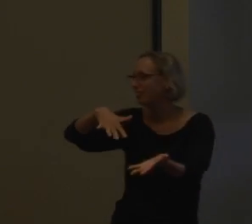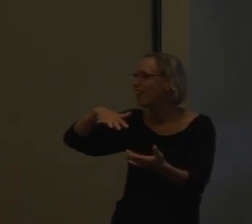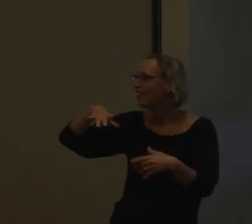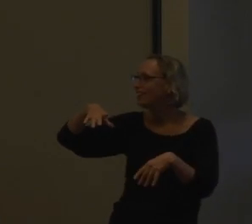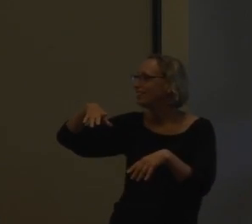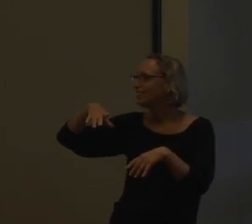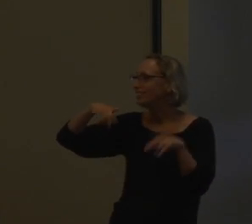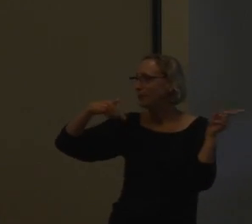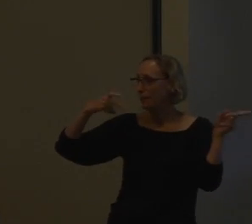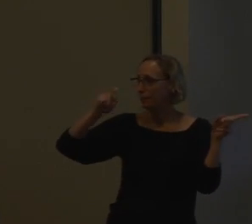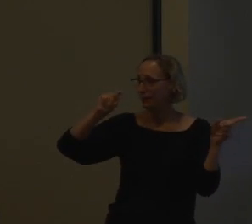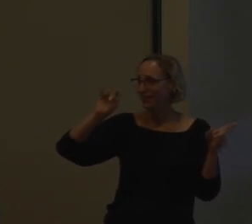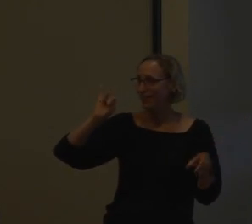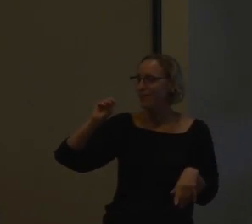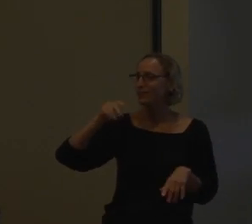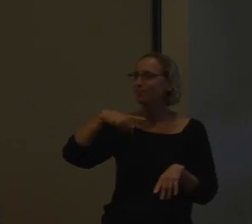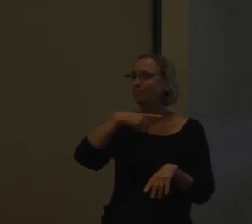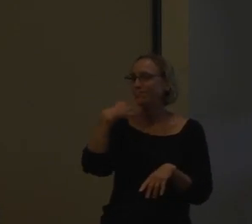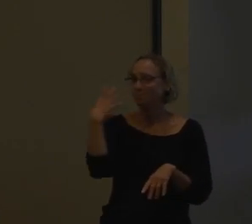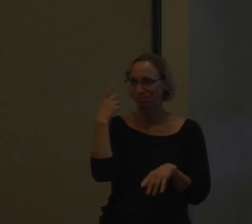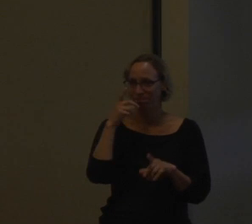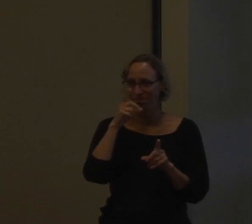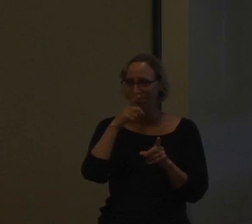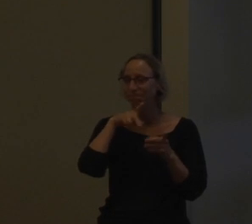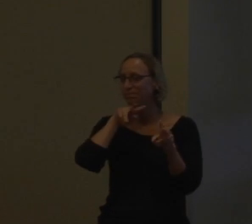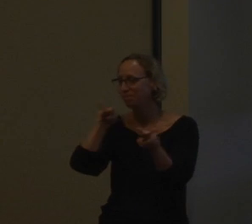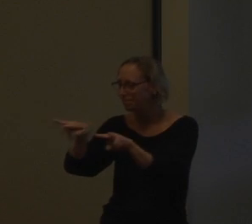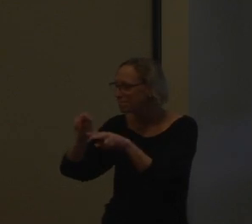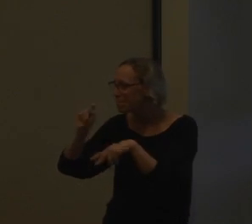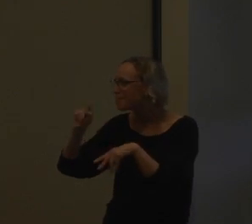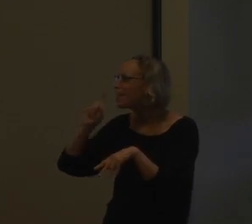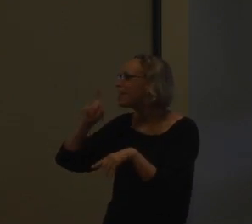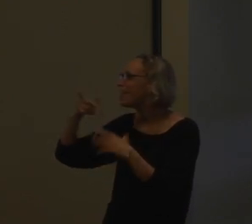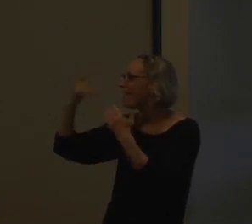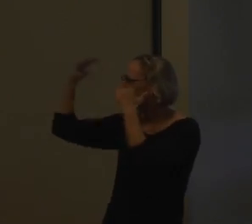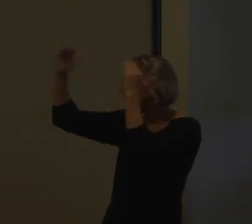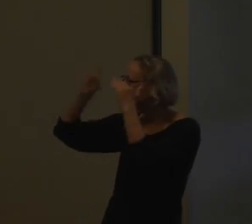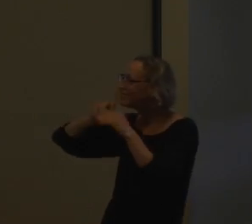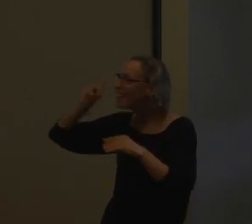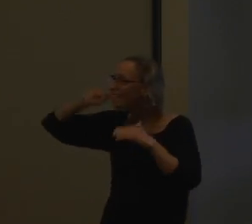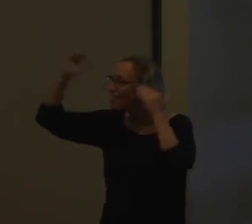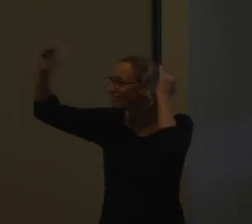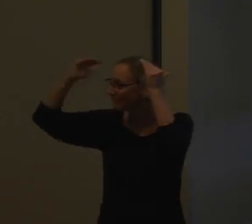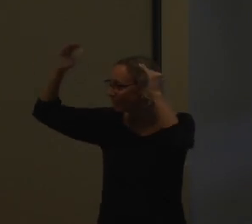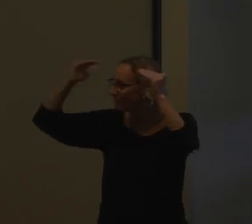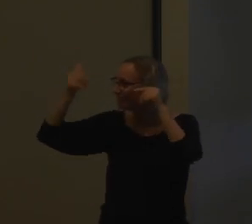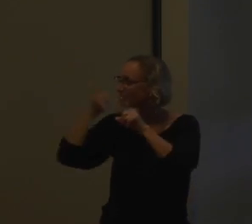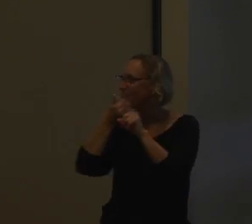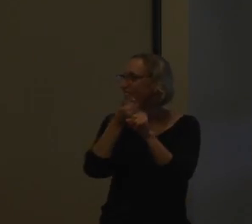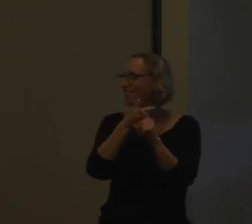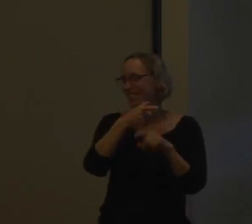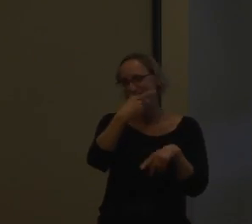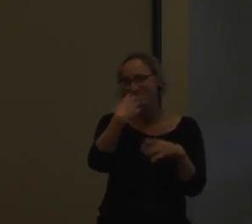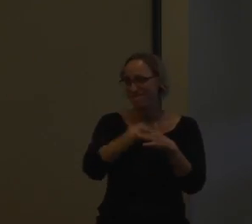So we did a study, or Petito did a study, excuse me, on deaf adults